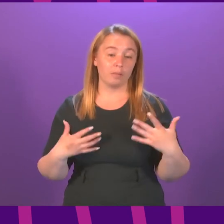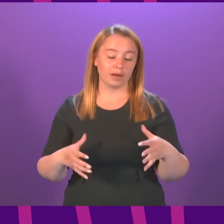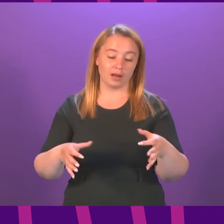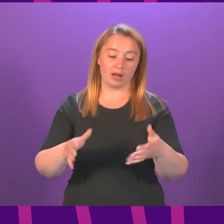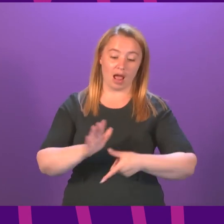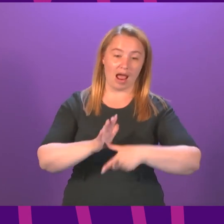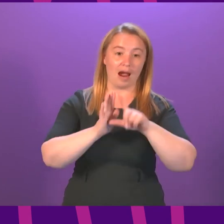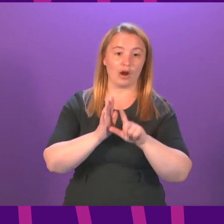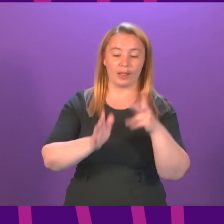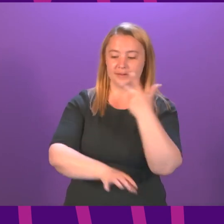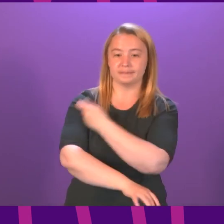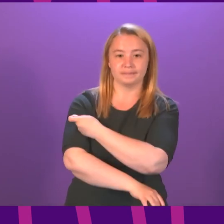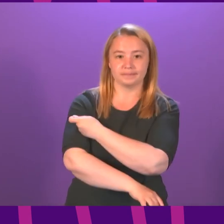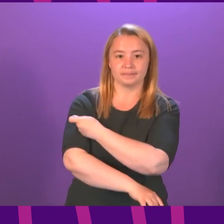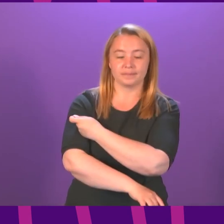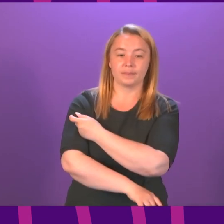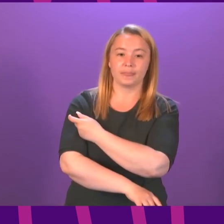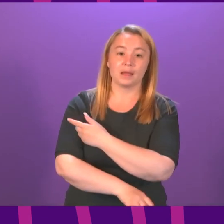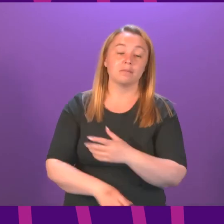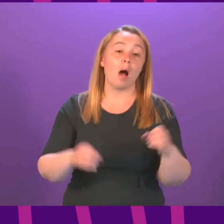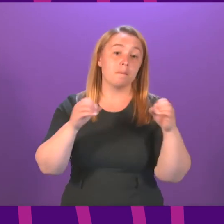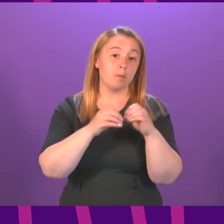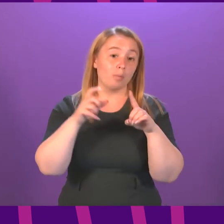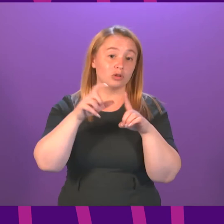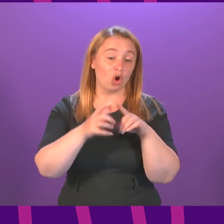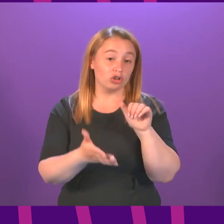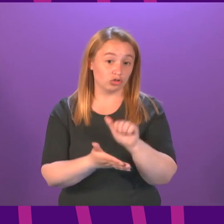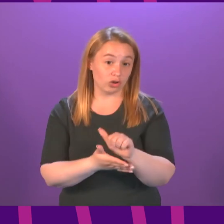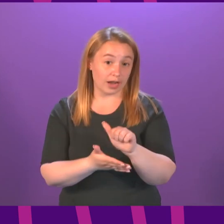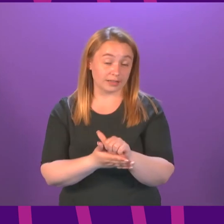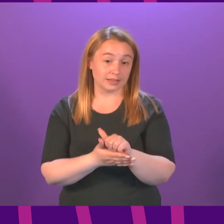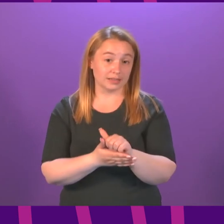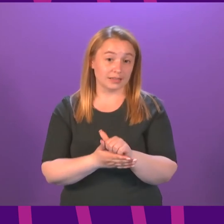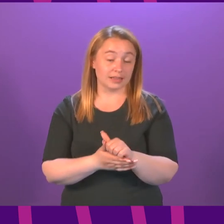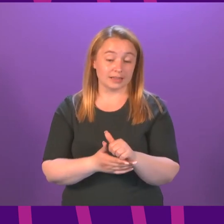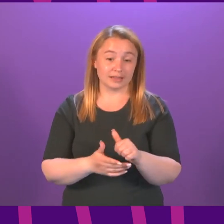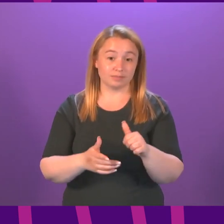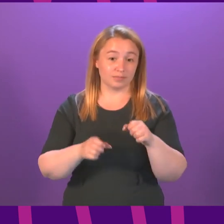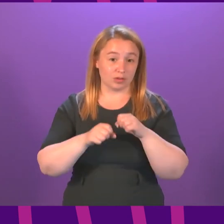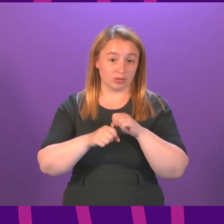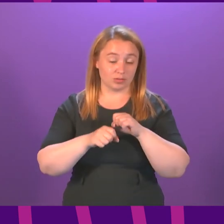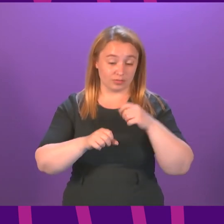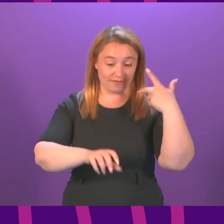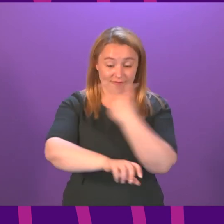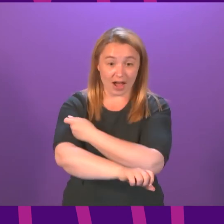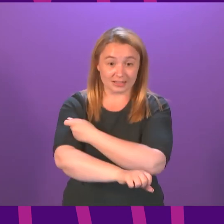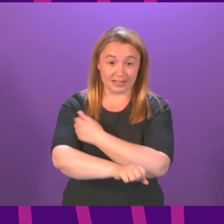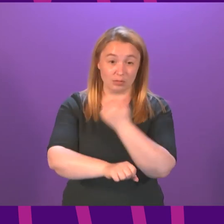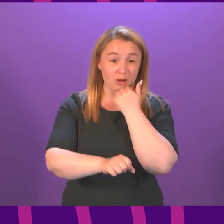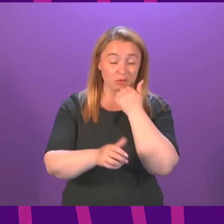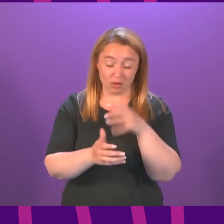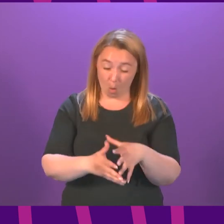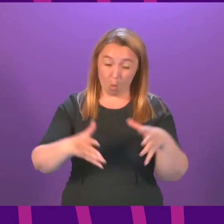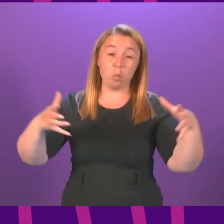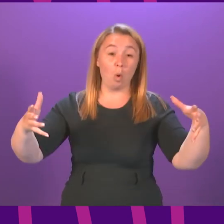time scale however Bob Doris is right to say in a programme of this scale there will always be small numbers that don't